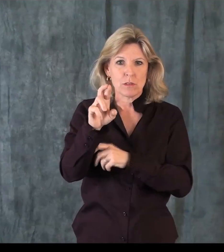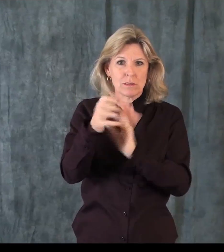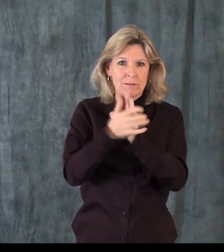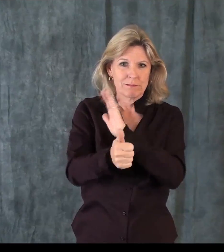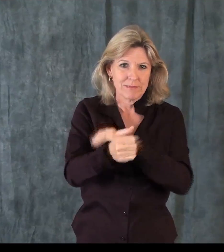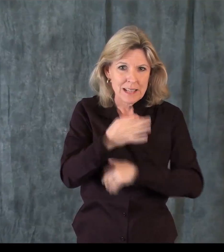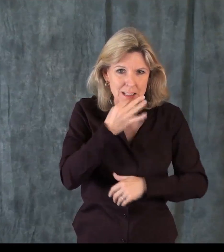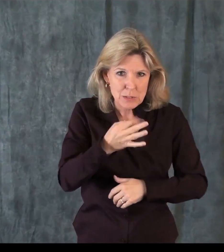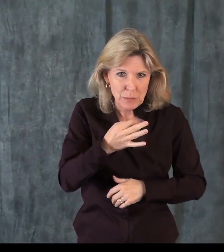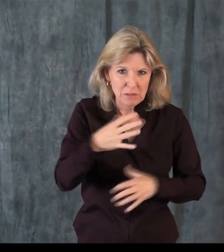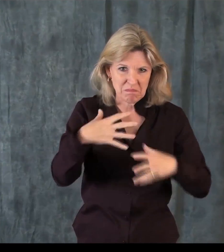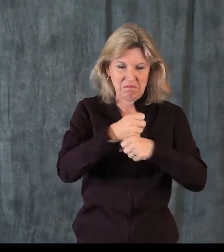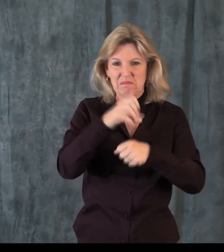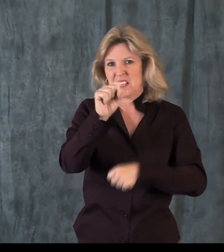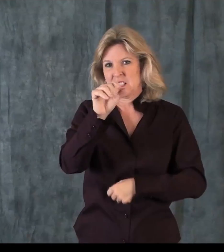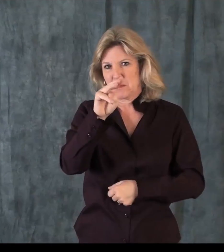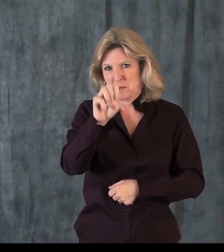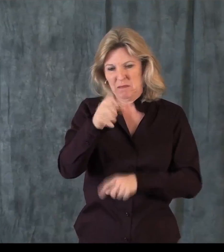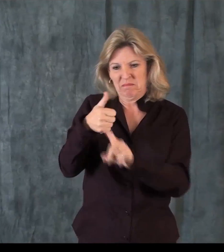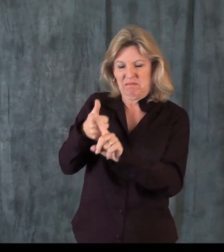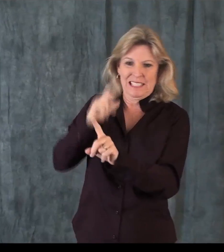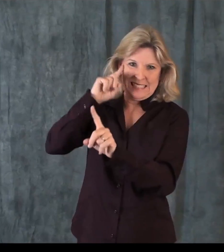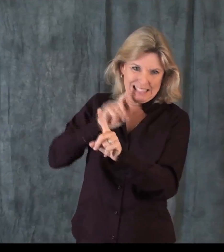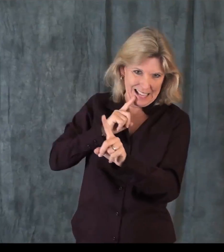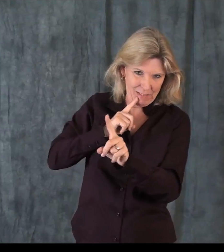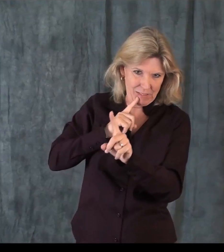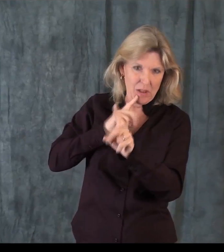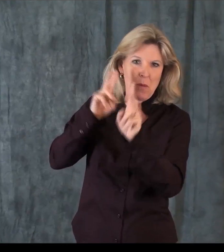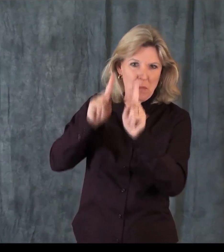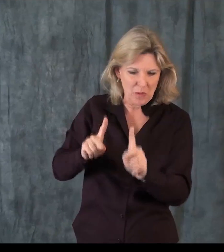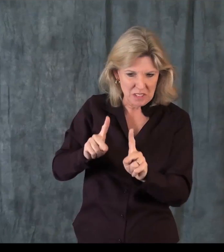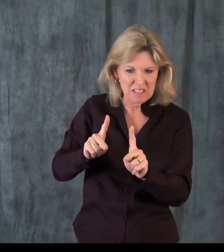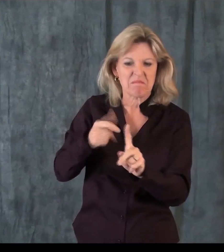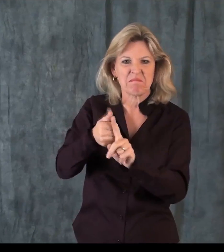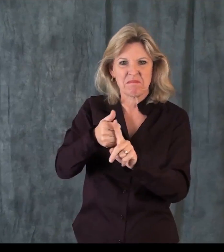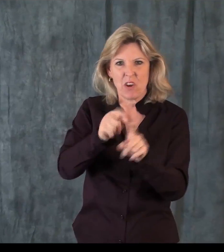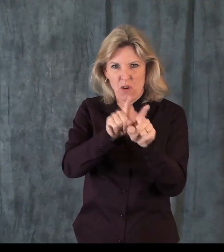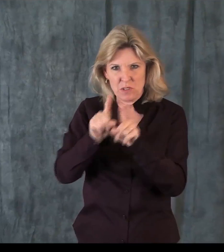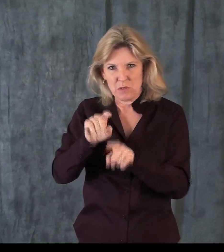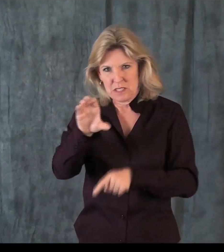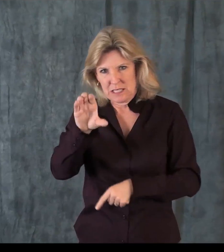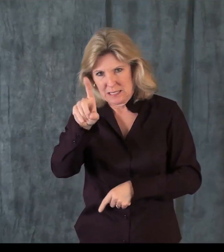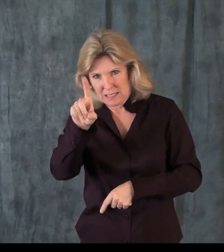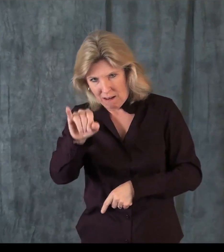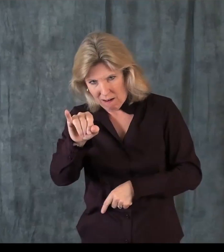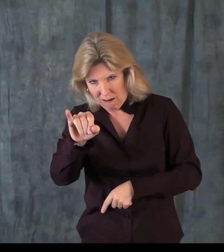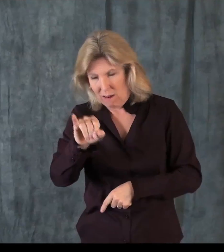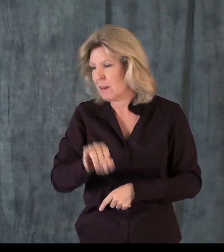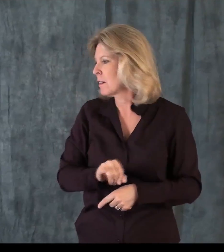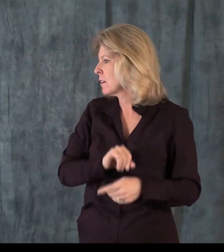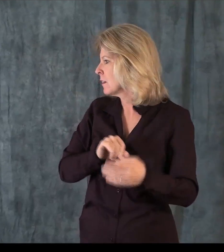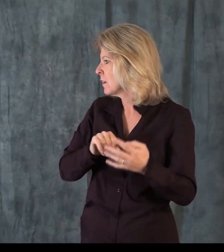a subject matter expert. So we call that person the SME. That happens to be a deaf person who is also a CDI.